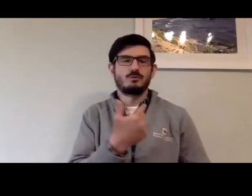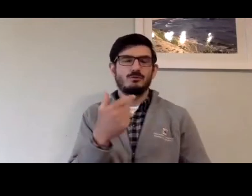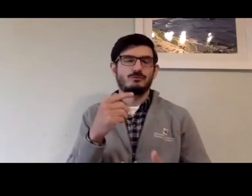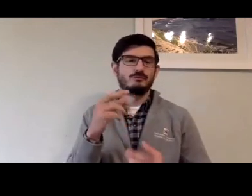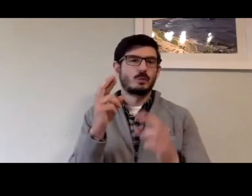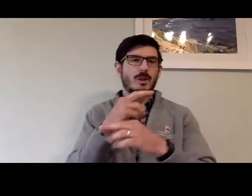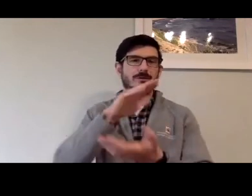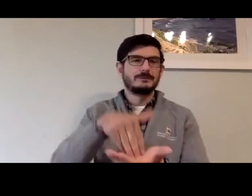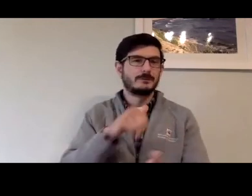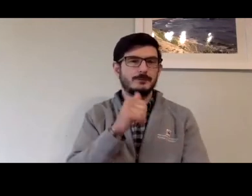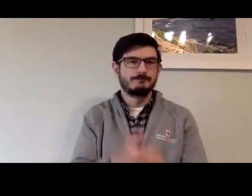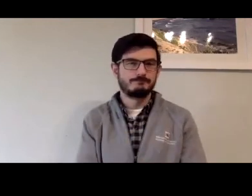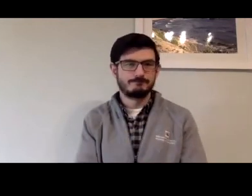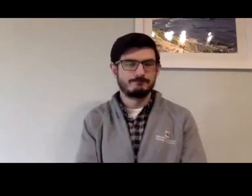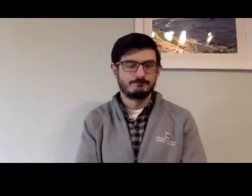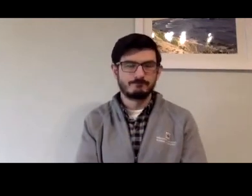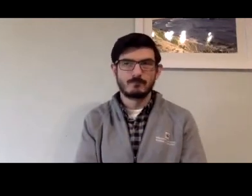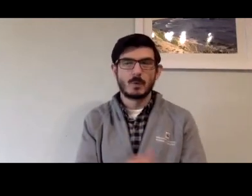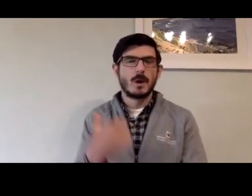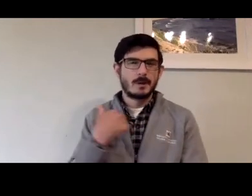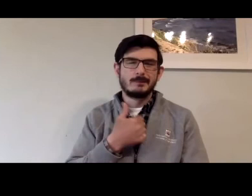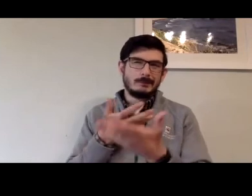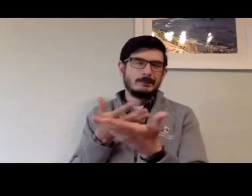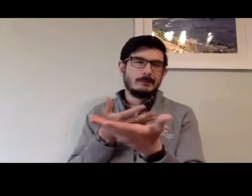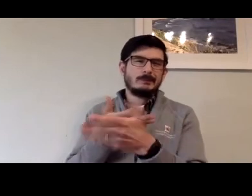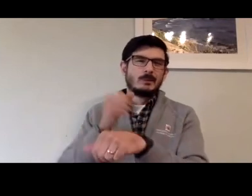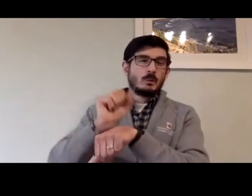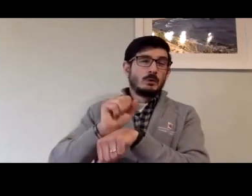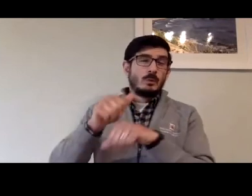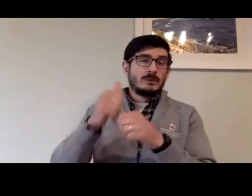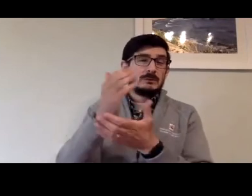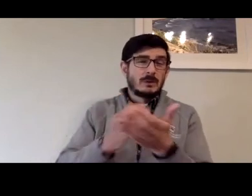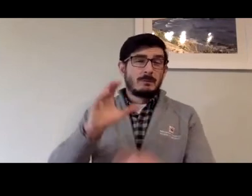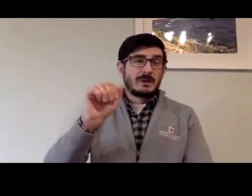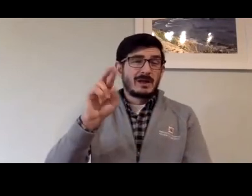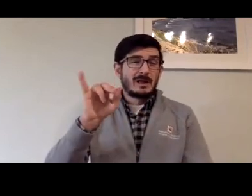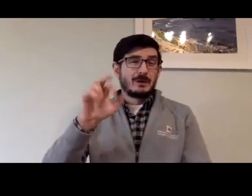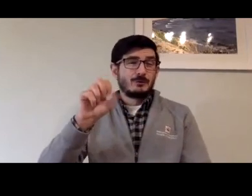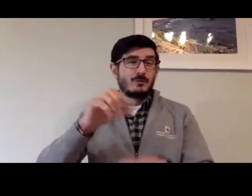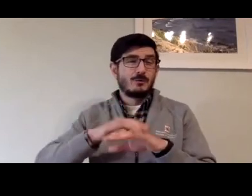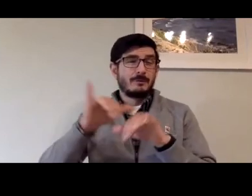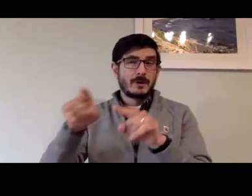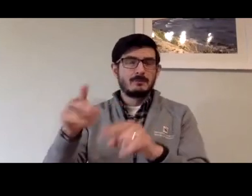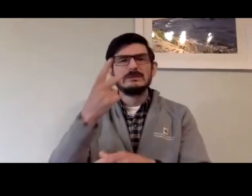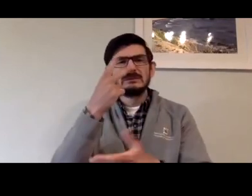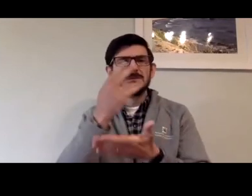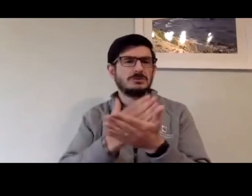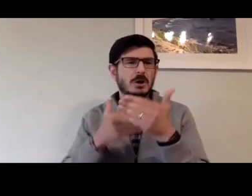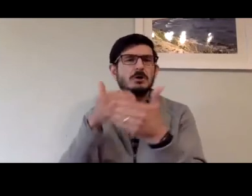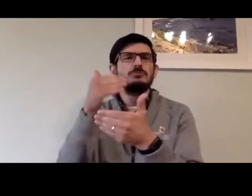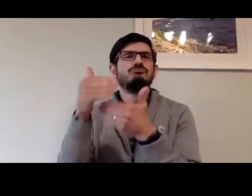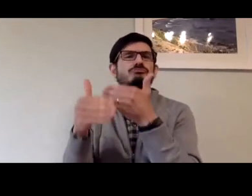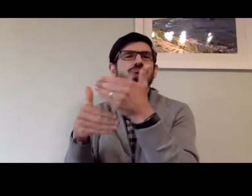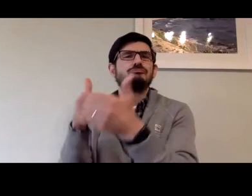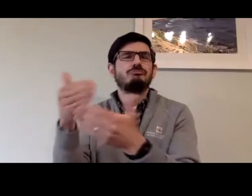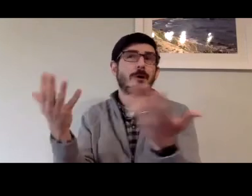-1 is not going to be able to connect in the same way as an RTT to our relay center. So it's